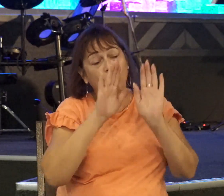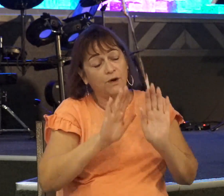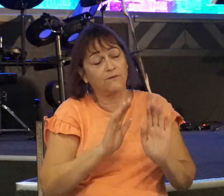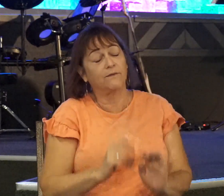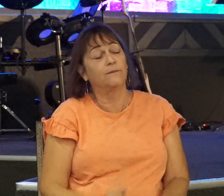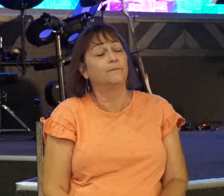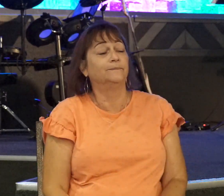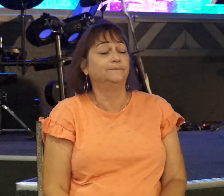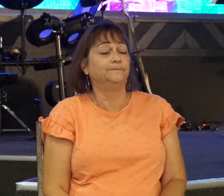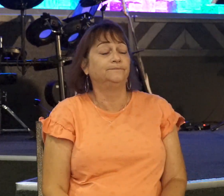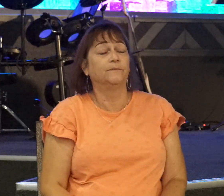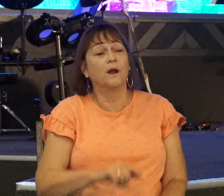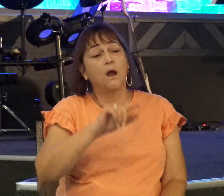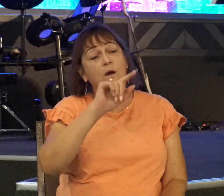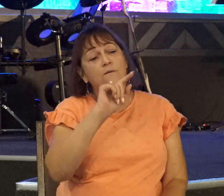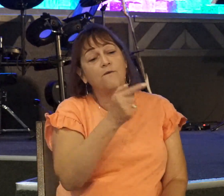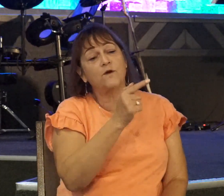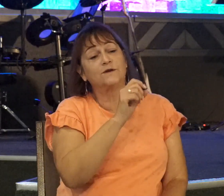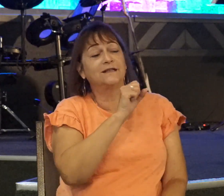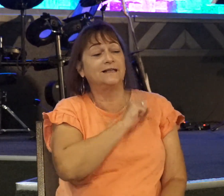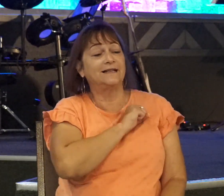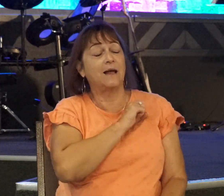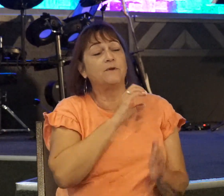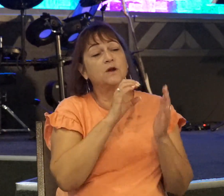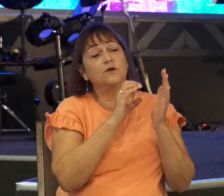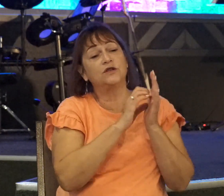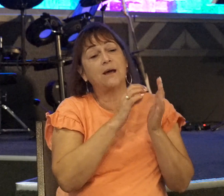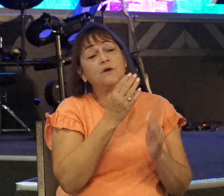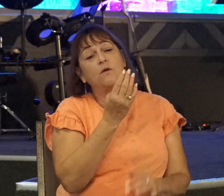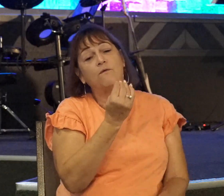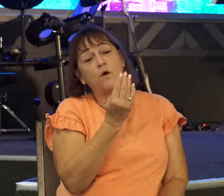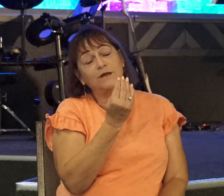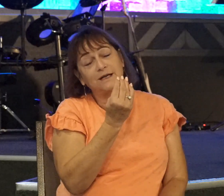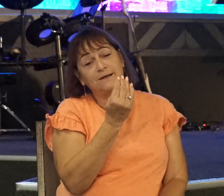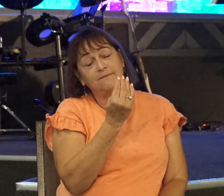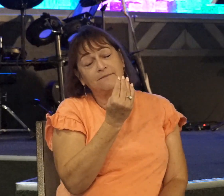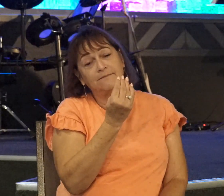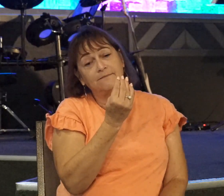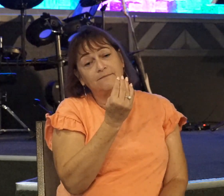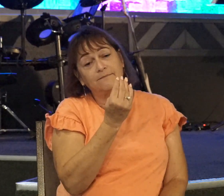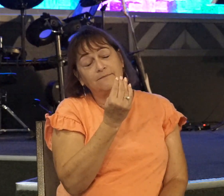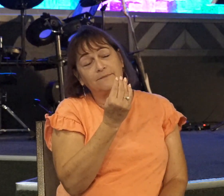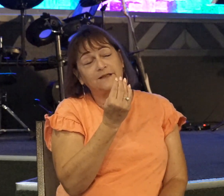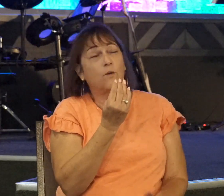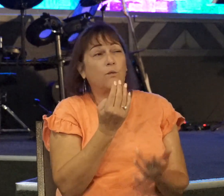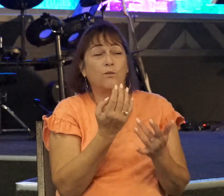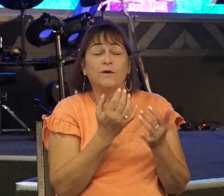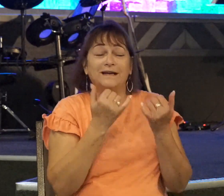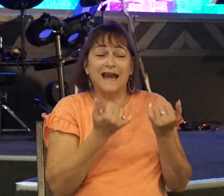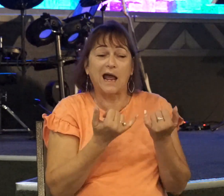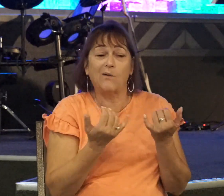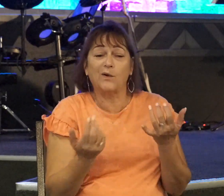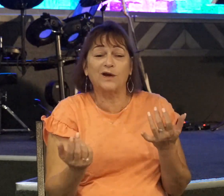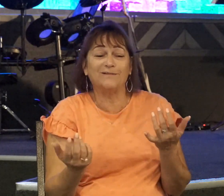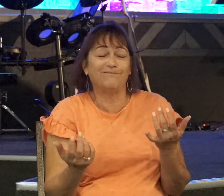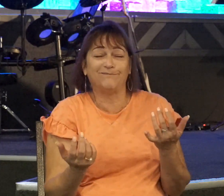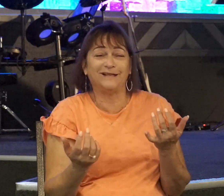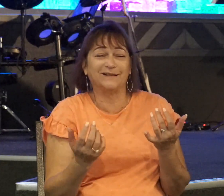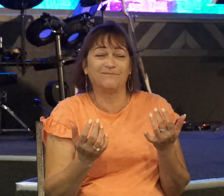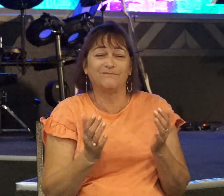1st Samuel chapter 14. We're going to just jump right in and pick it up, beginning in verse 1. It says,